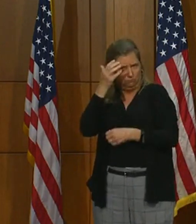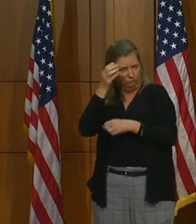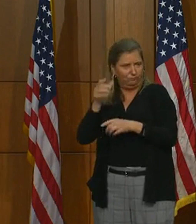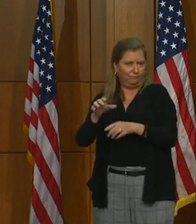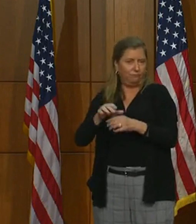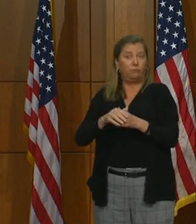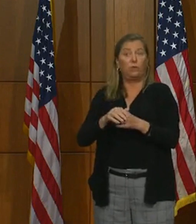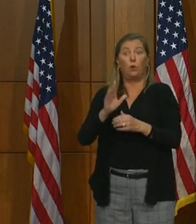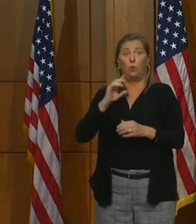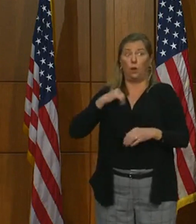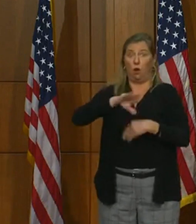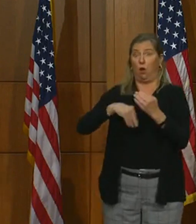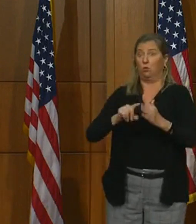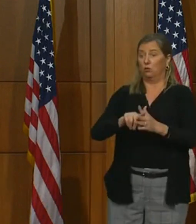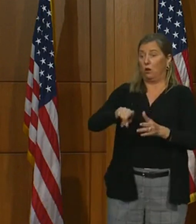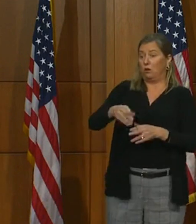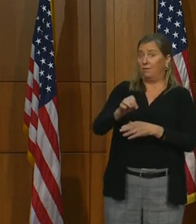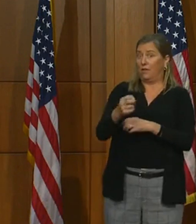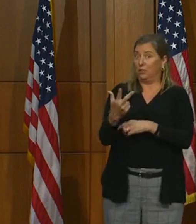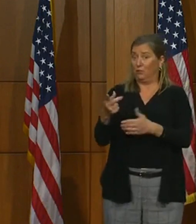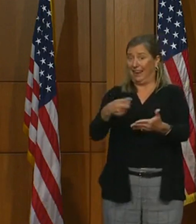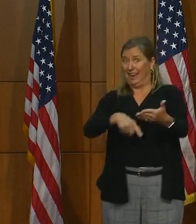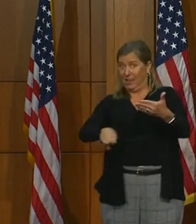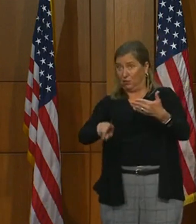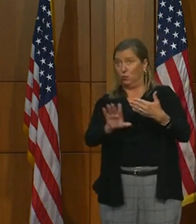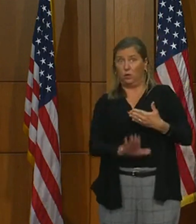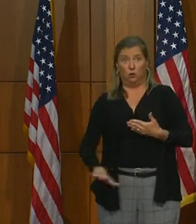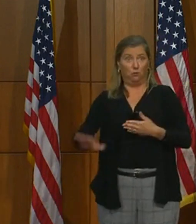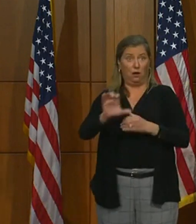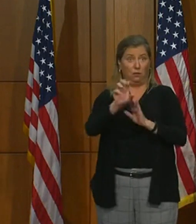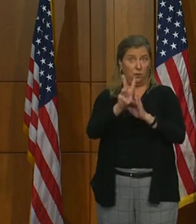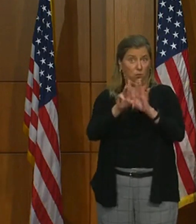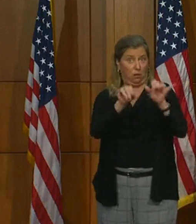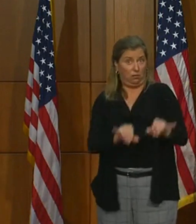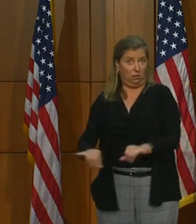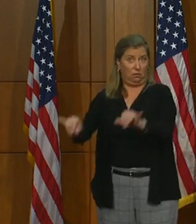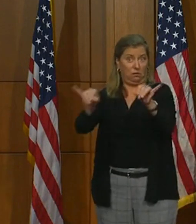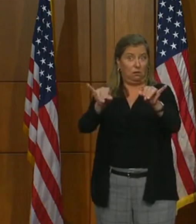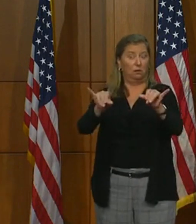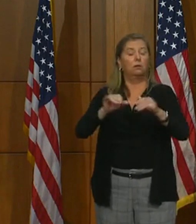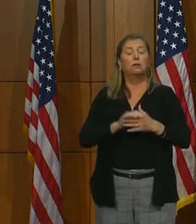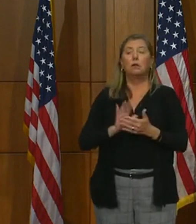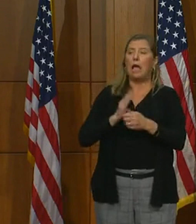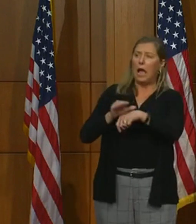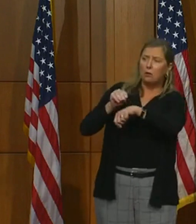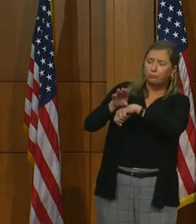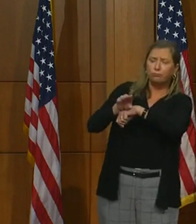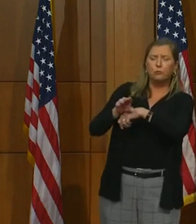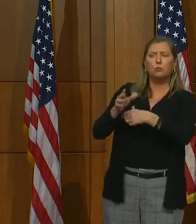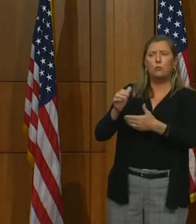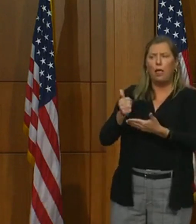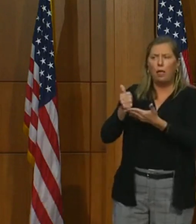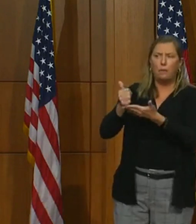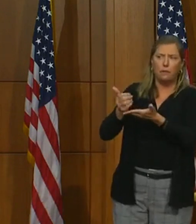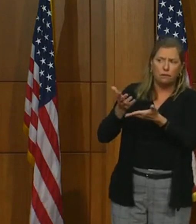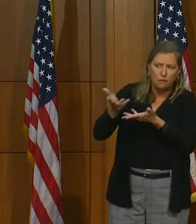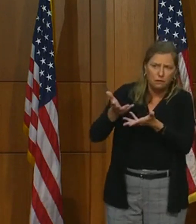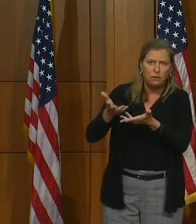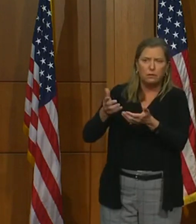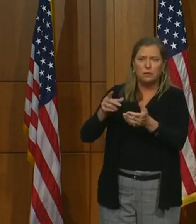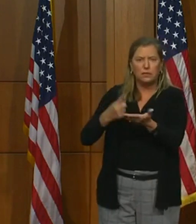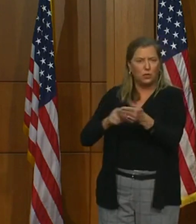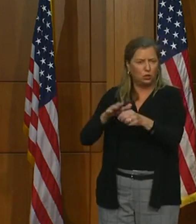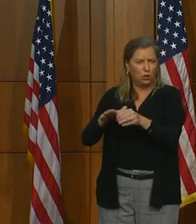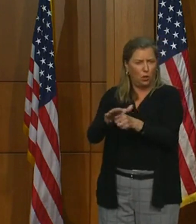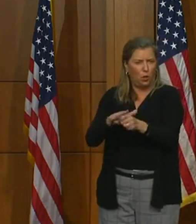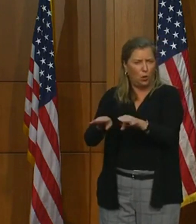are all going into phase three next week throughout the Commonwealth. It is intended to inform the discussions happening at the local level,